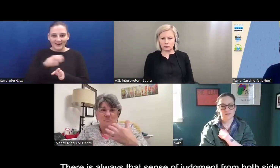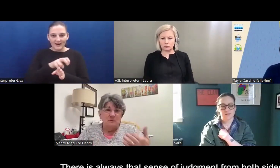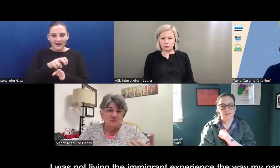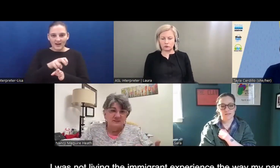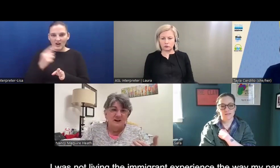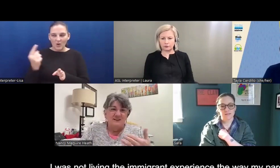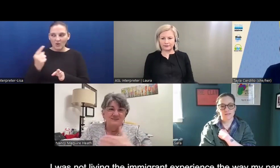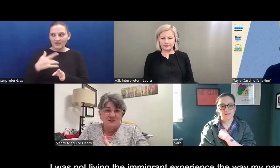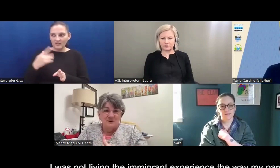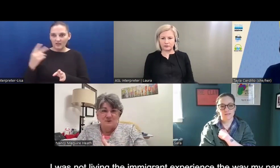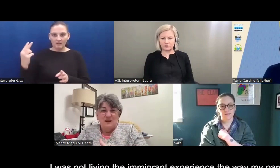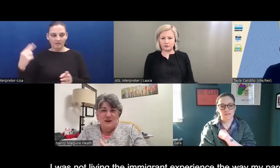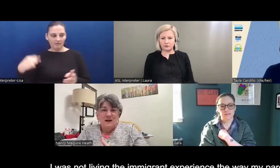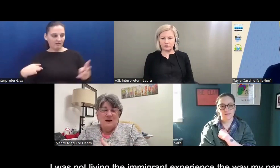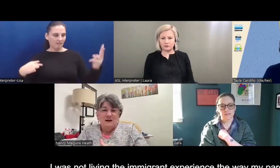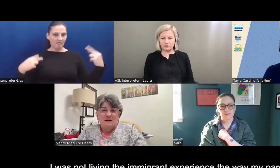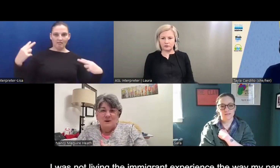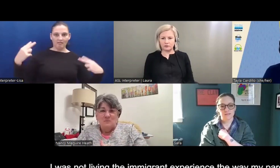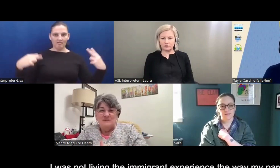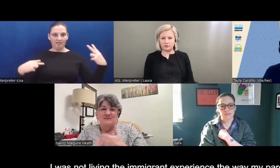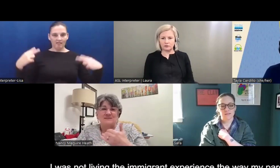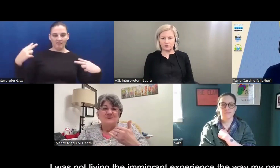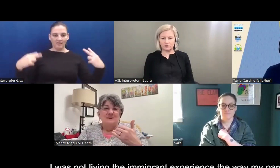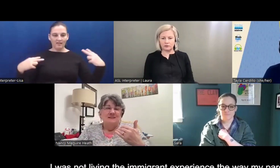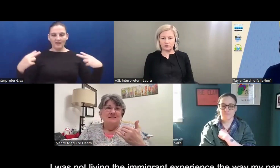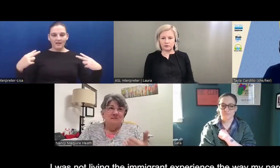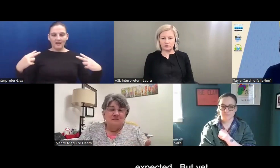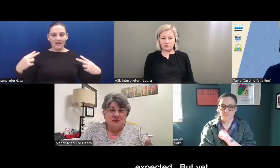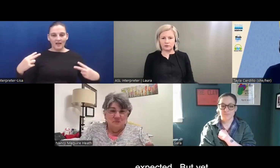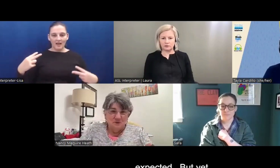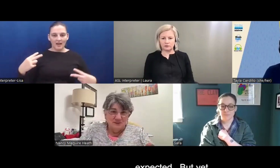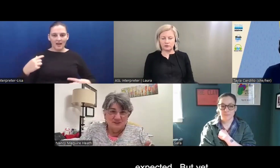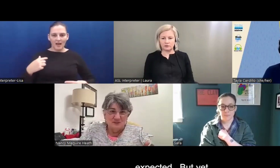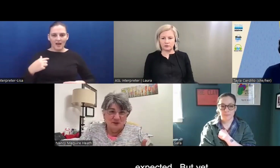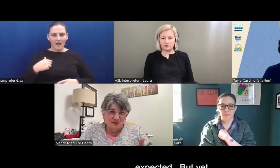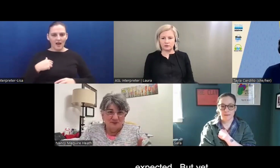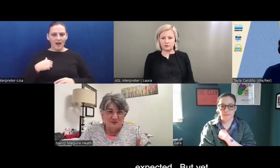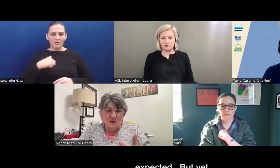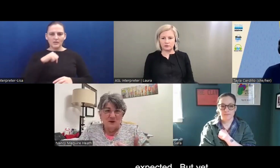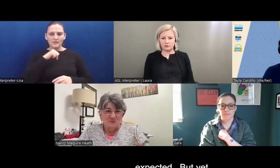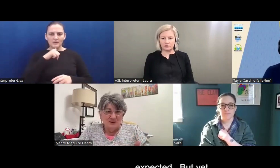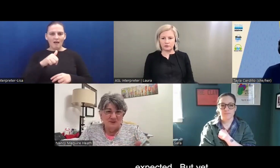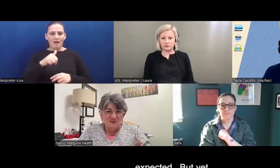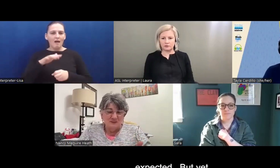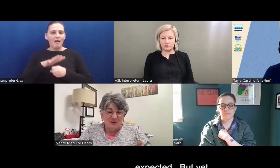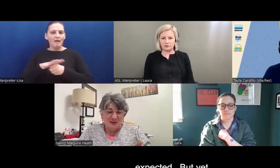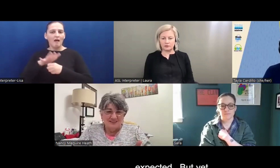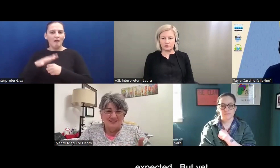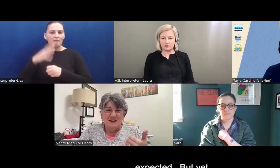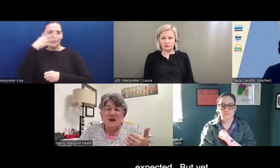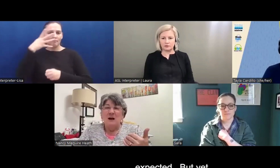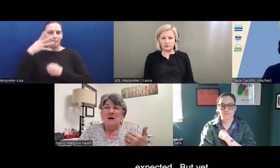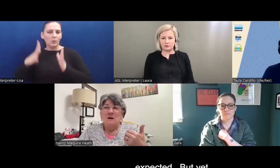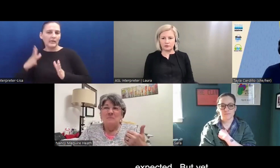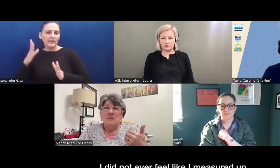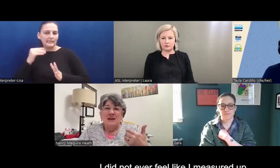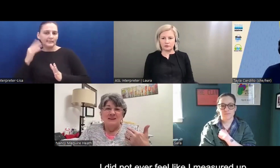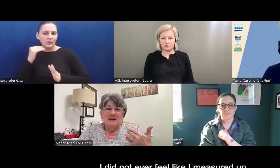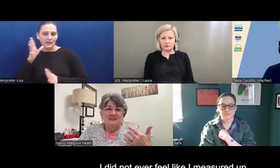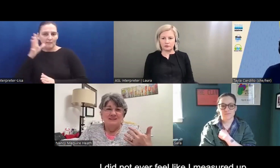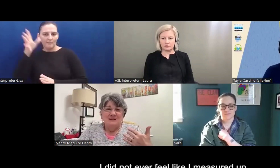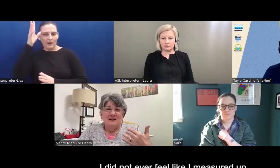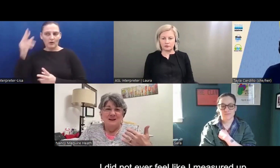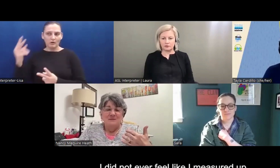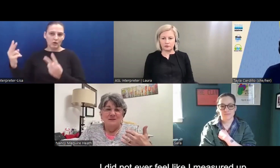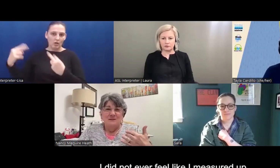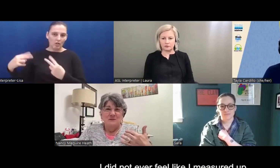from both sides. You know, I wasn't living the immigrant experience the way my parents expected. And